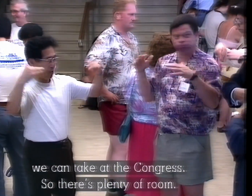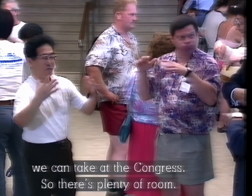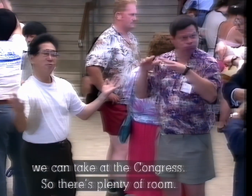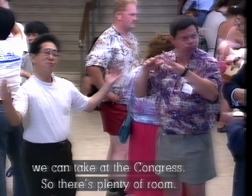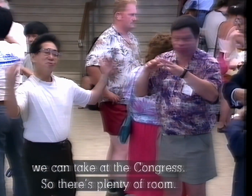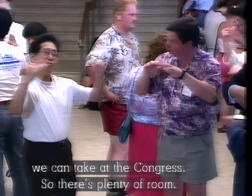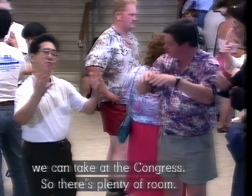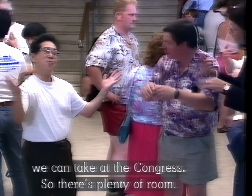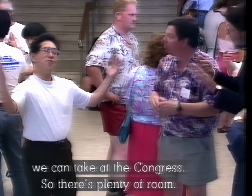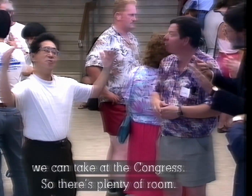the Congress.